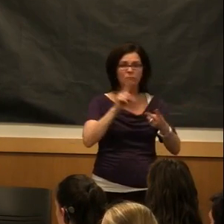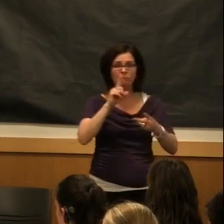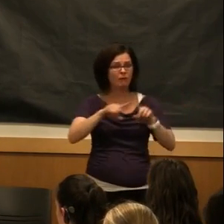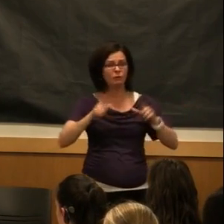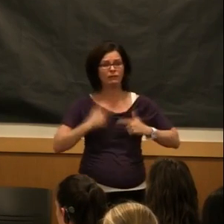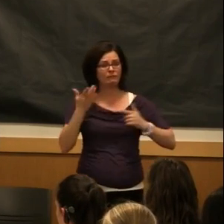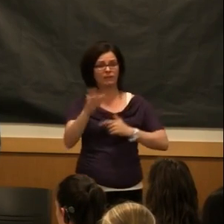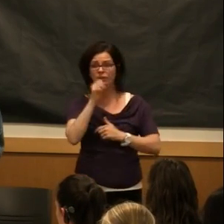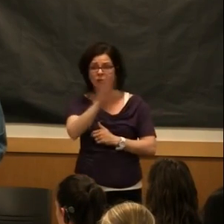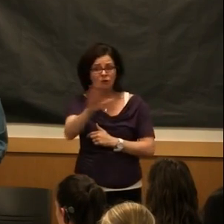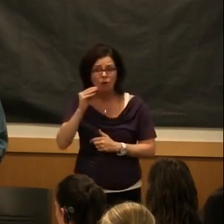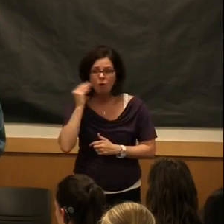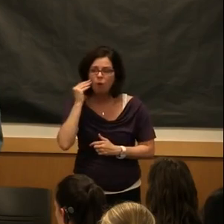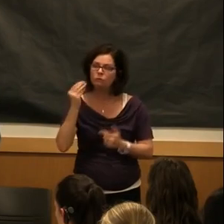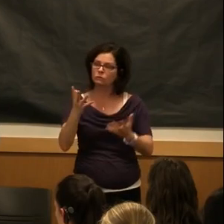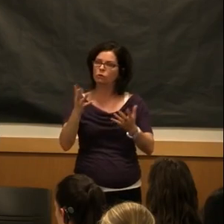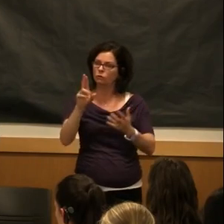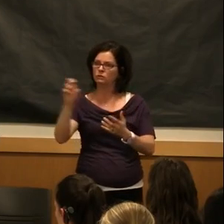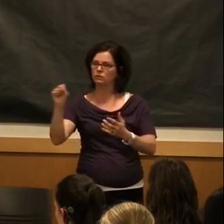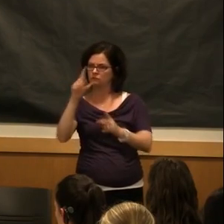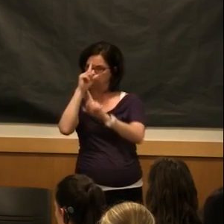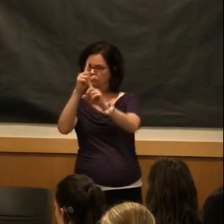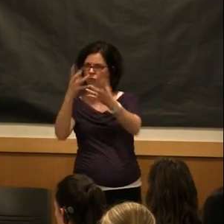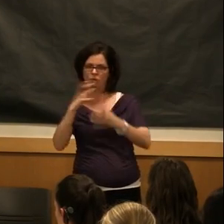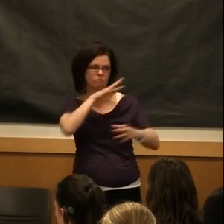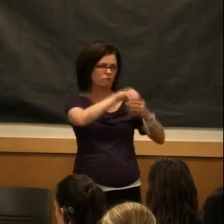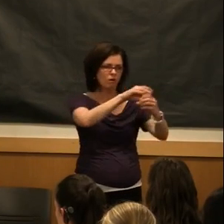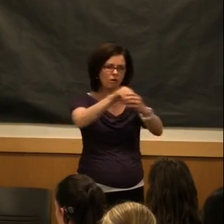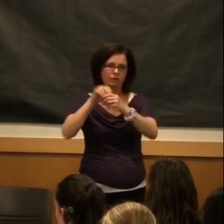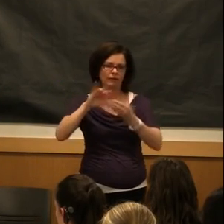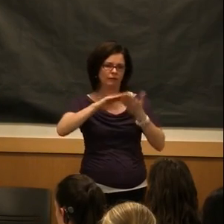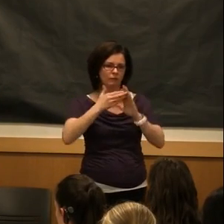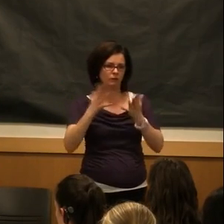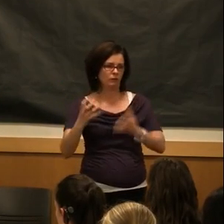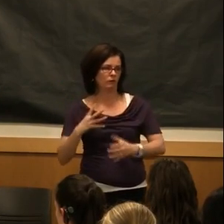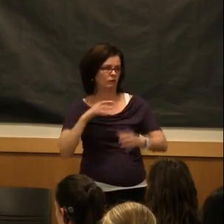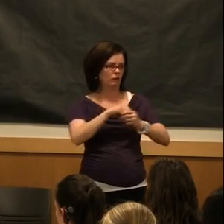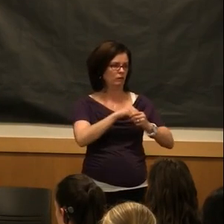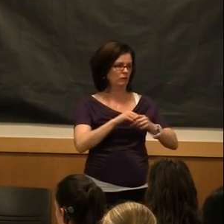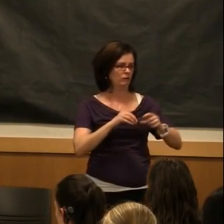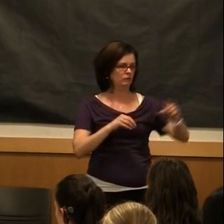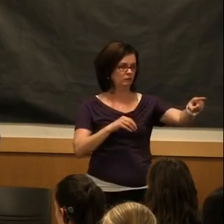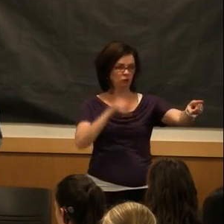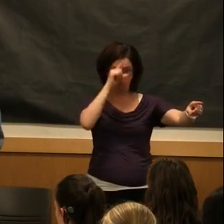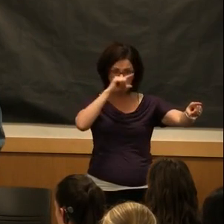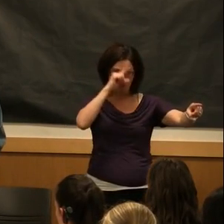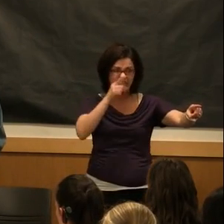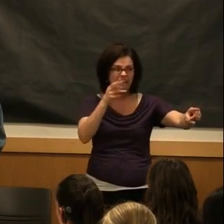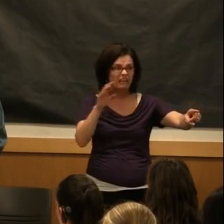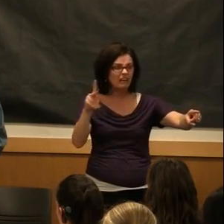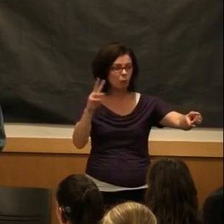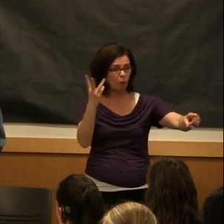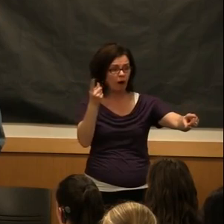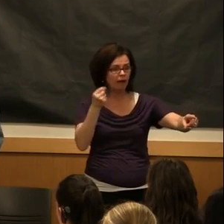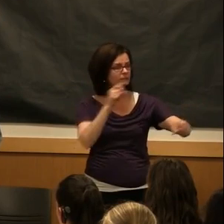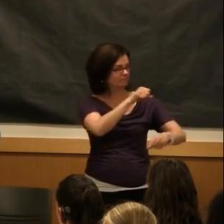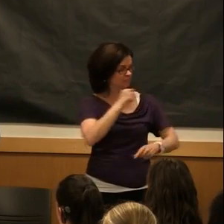that's not at home. So, we want you to be a part of that community. We want you to get involved as a part of that community. Yup, Greek life, so